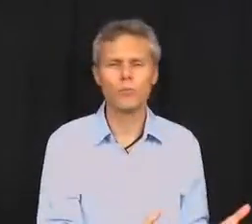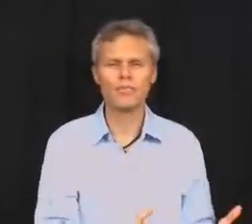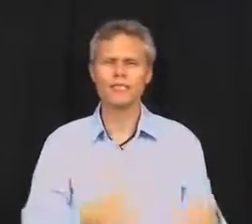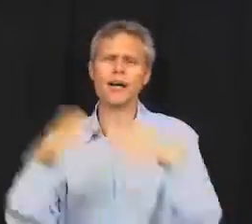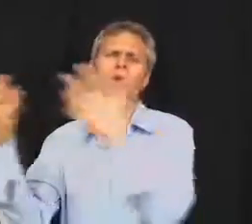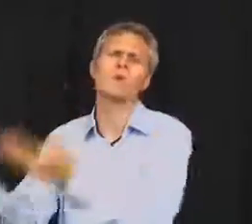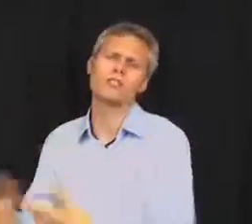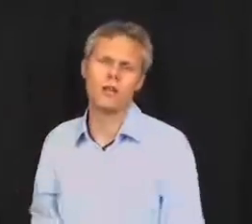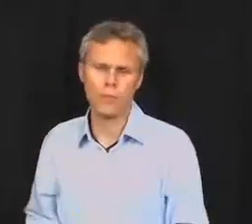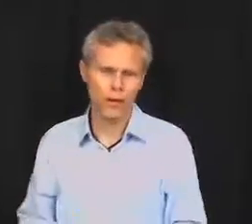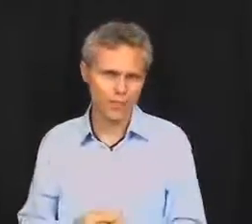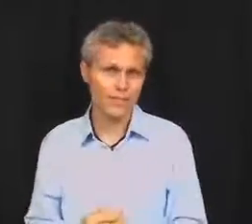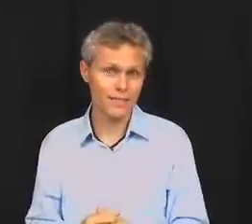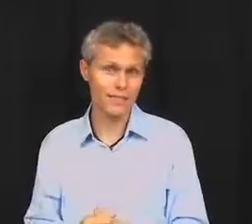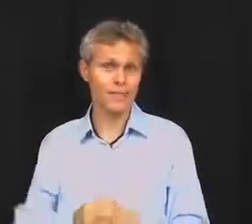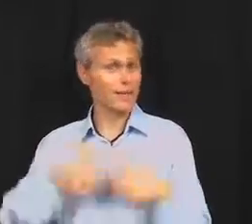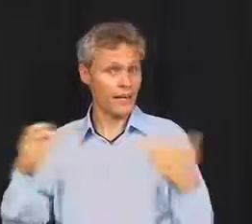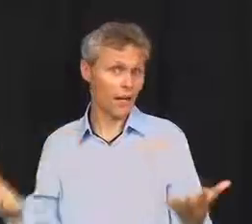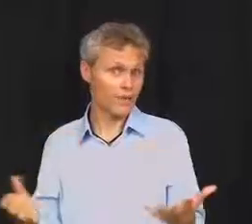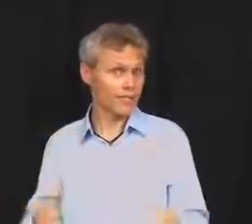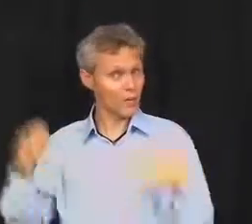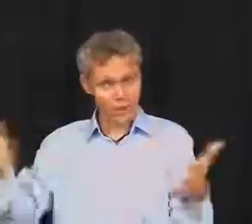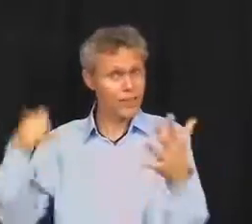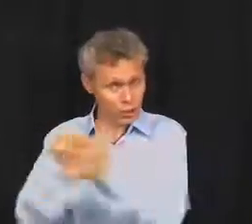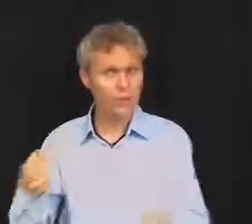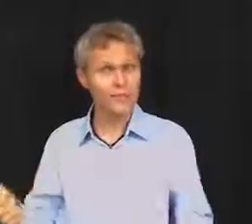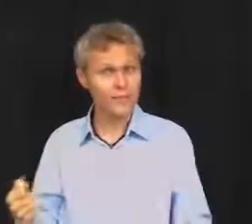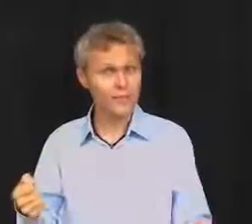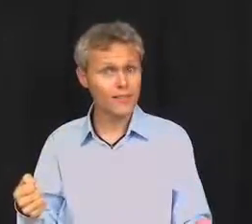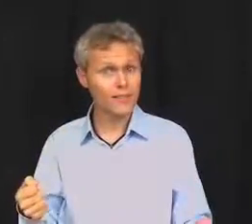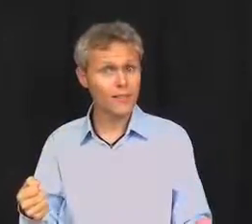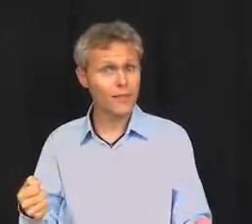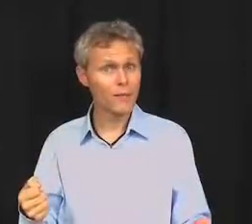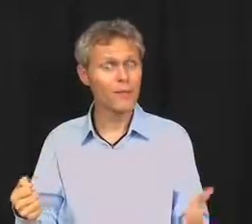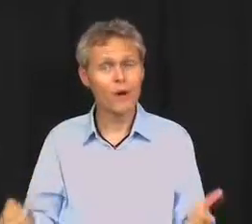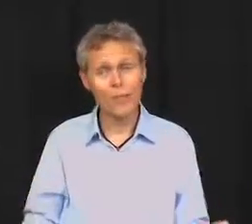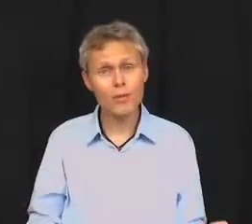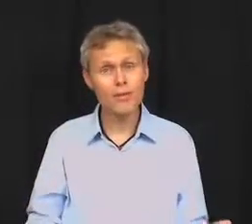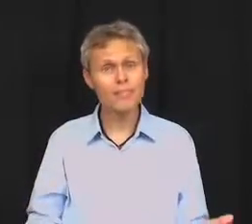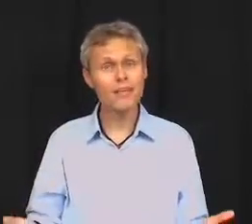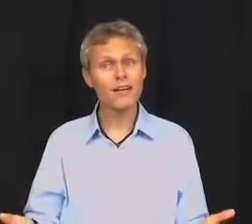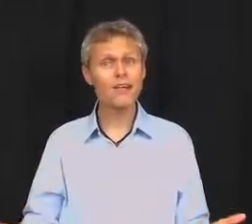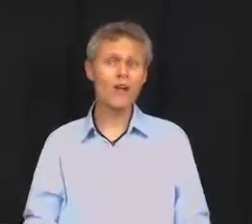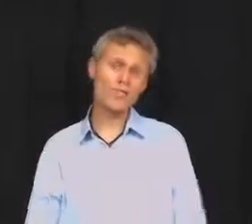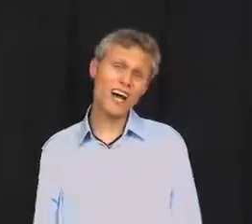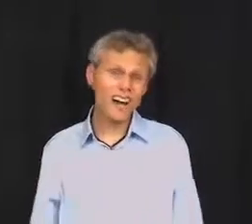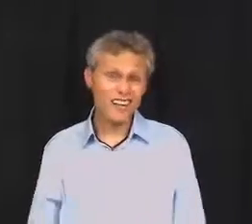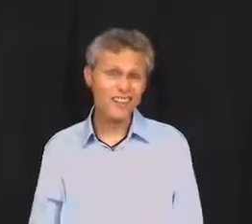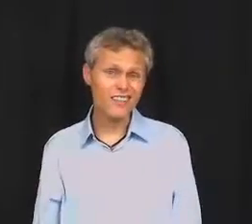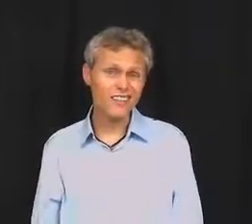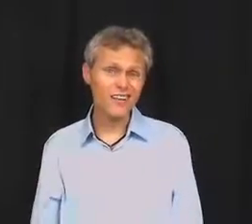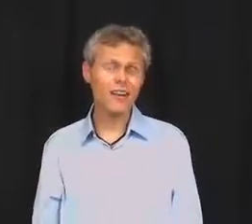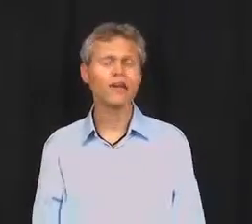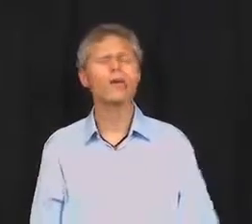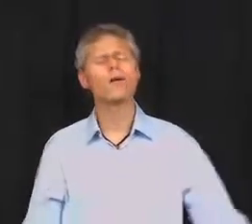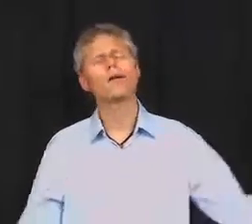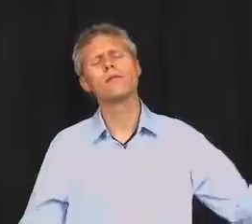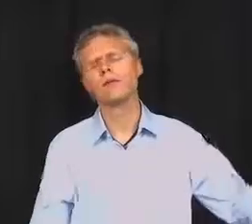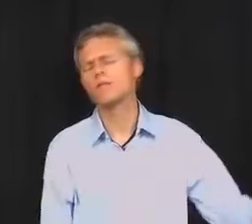business. I want to start my own business. And I always say, great, do it. But the problem is, they're all tired. Oh, I'm